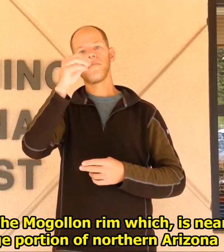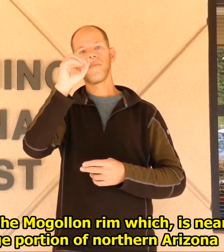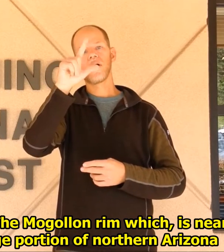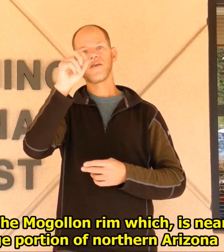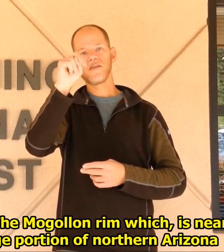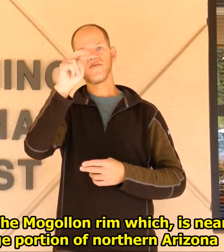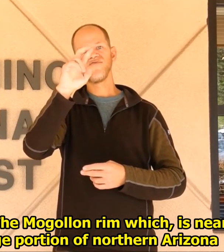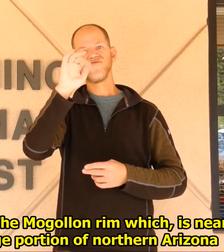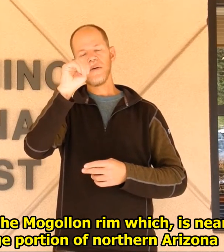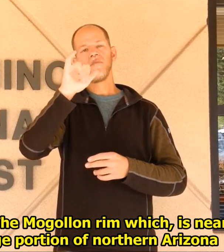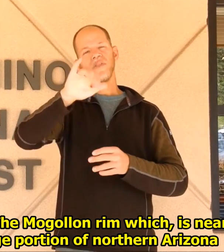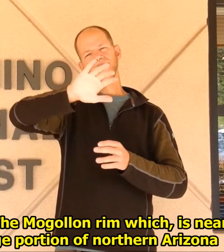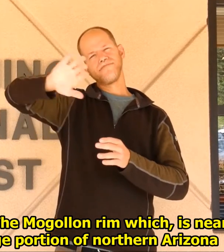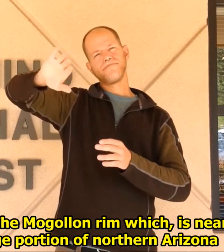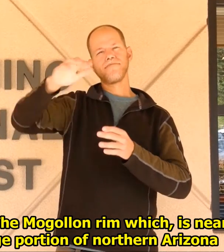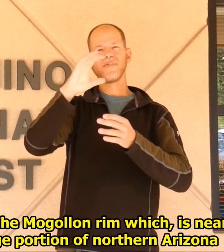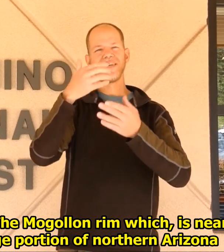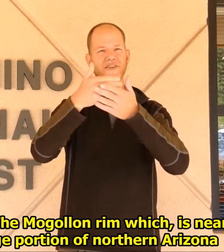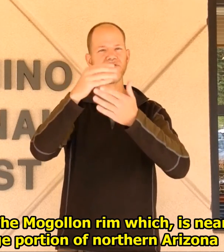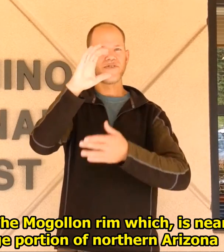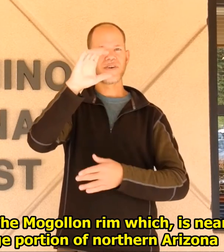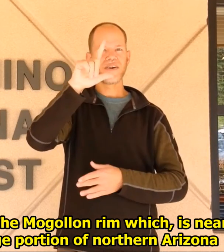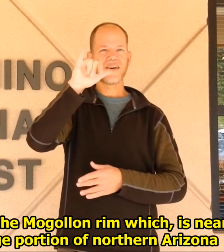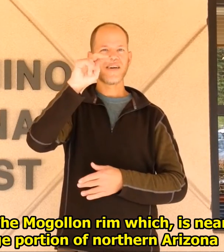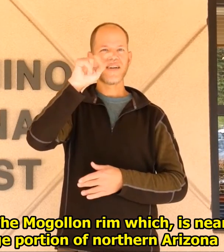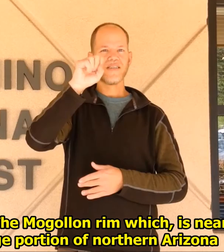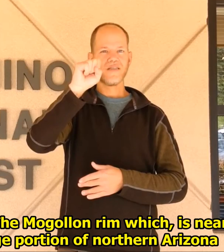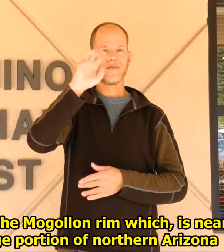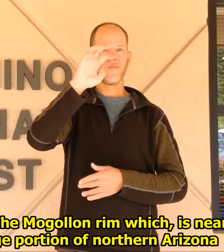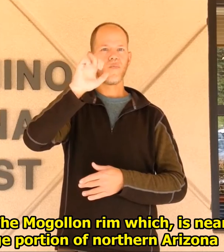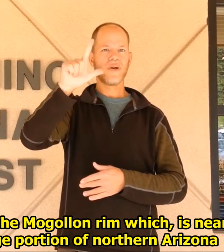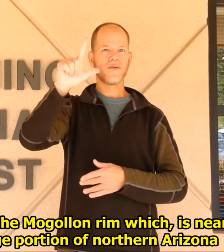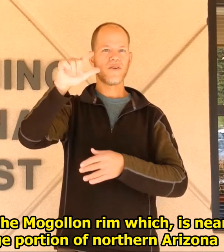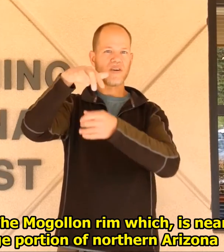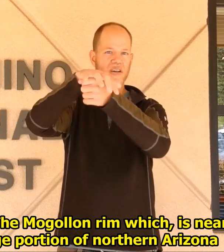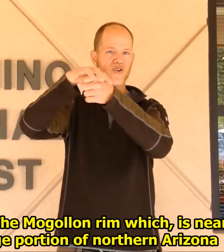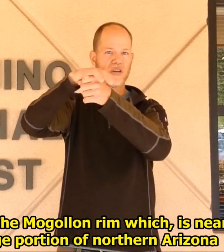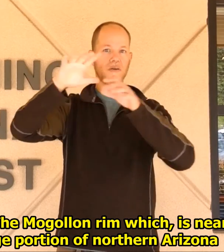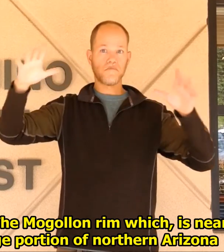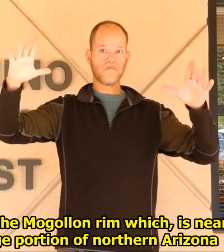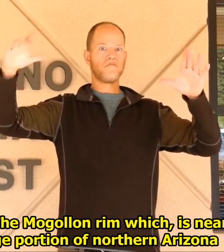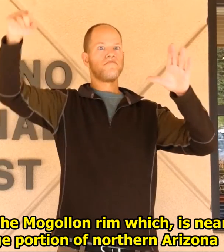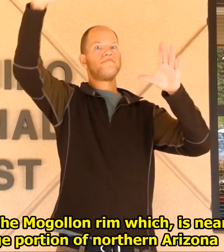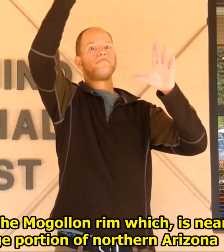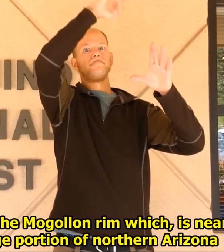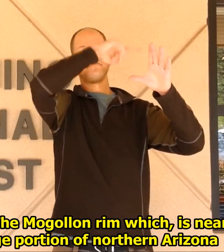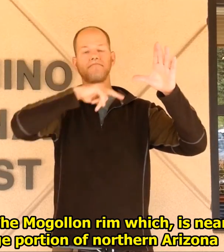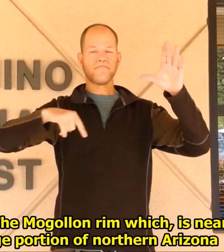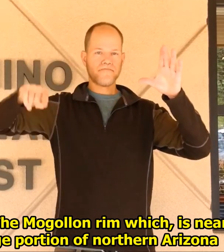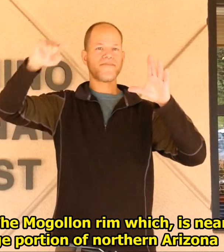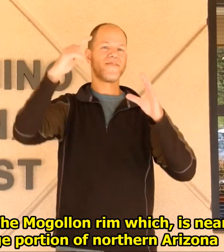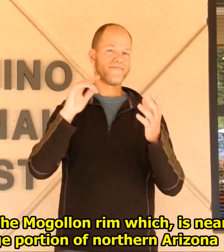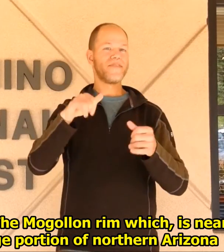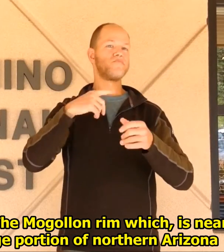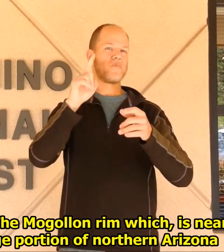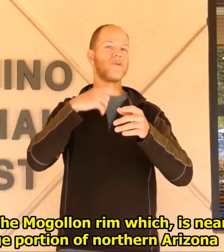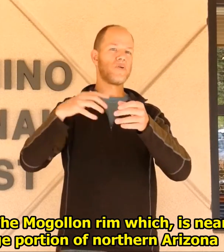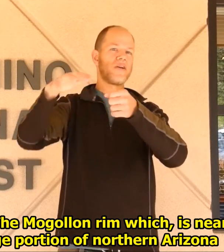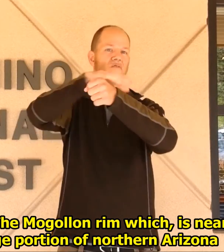part of Sedona, the Mogollon Rim which is near Clint's Well. So it's a large portion